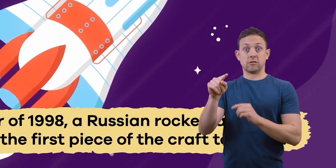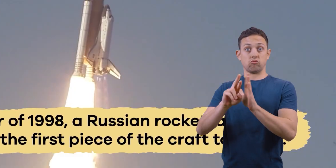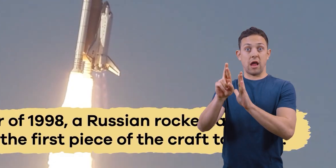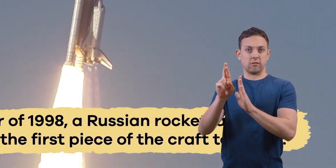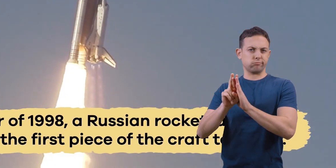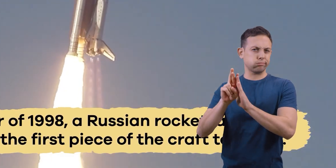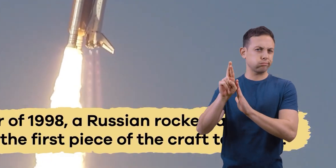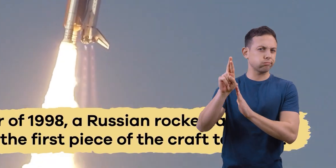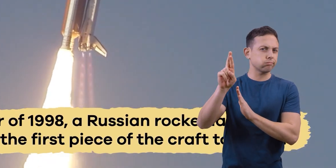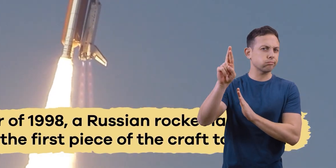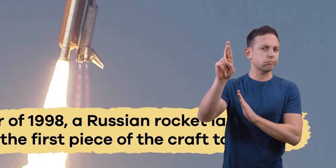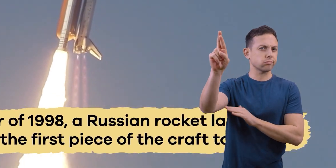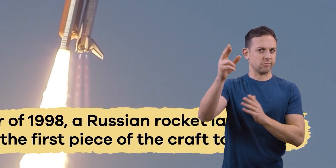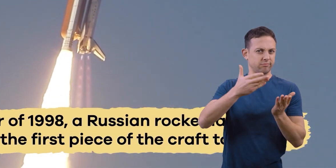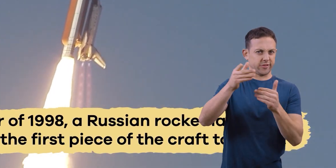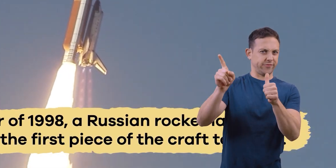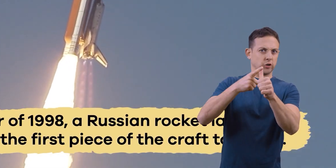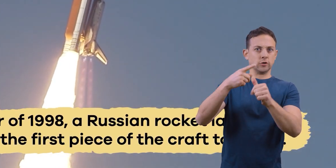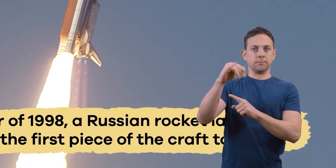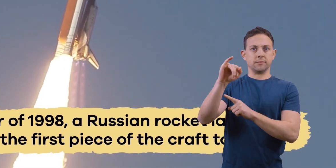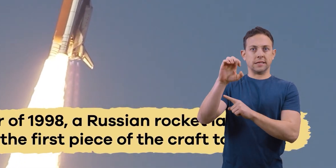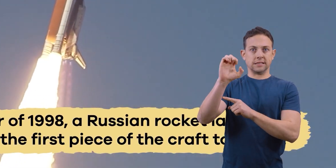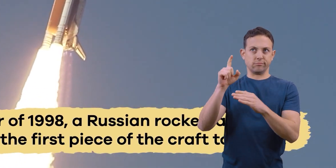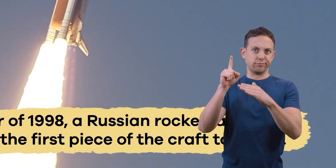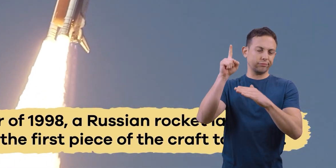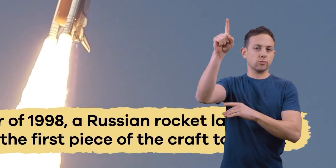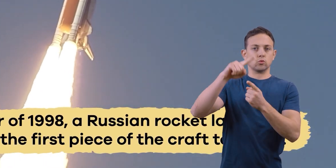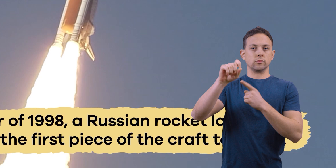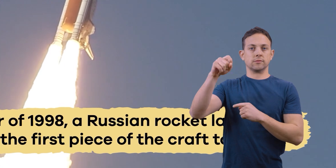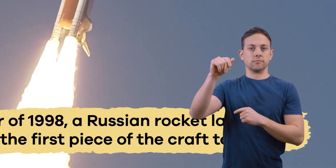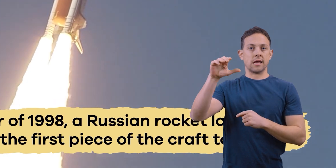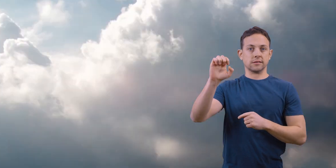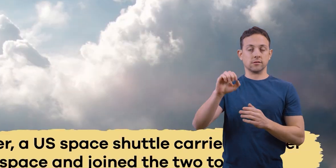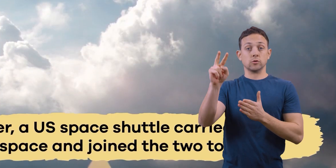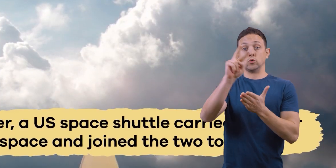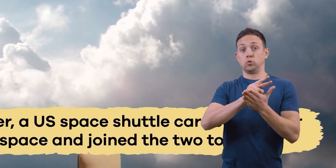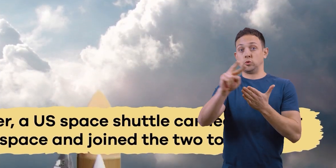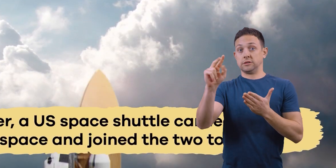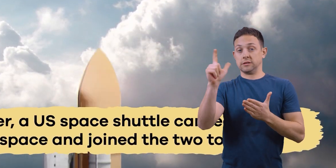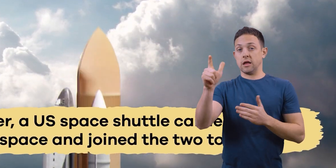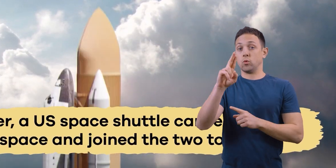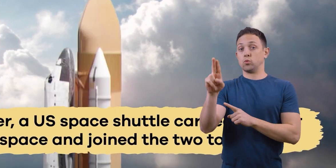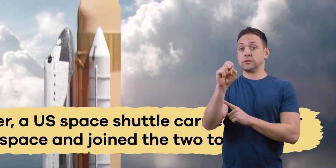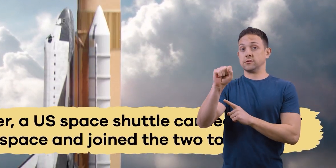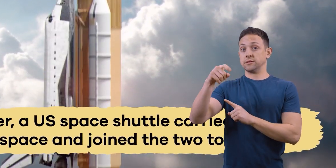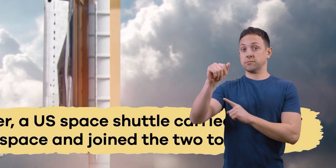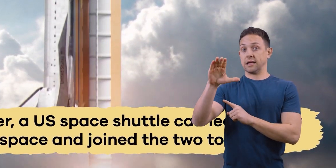a Russian rocket launched and carried the first piece of the craft to space. Two weeks later, a US space